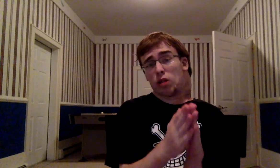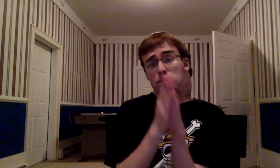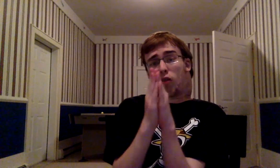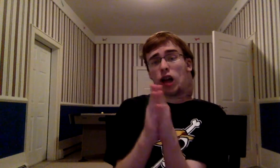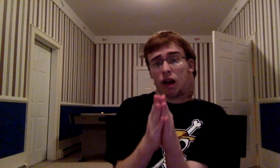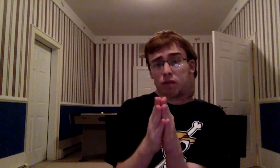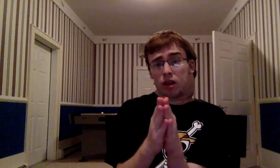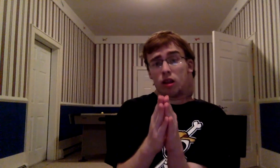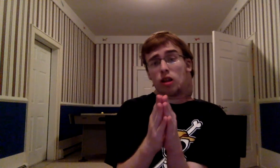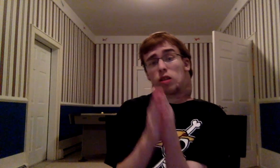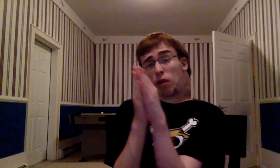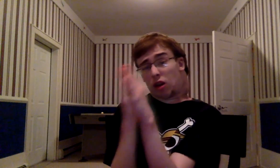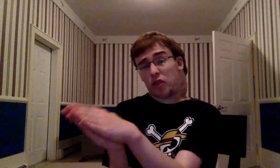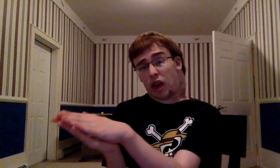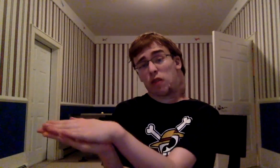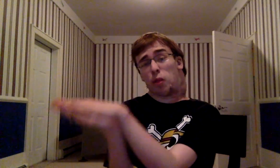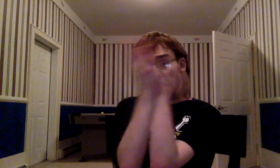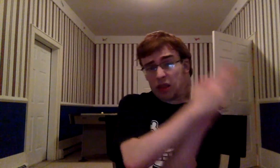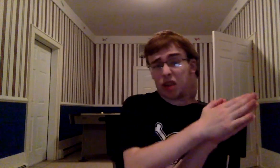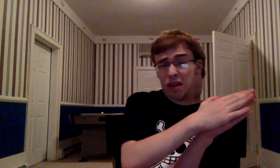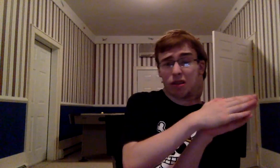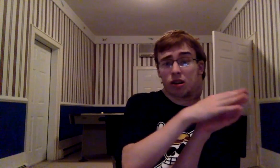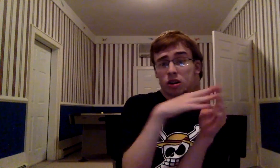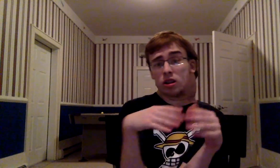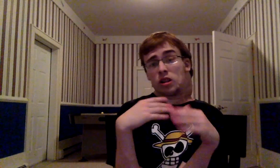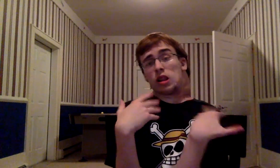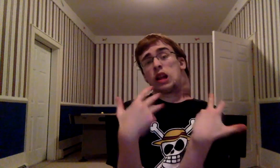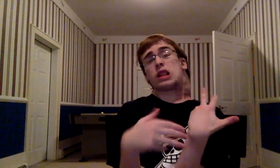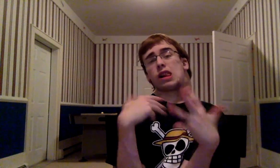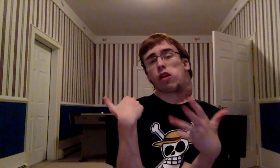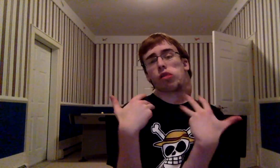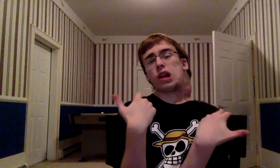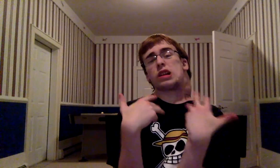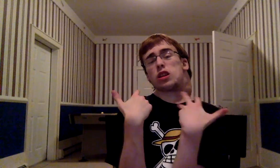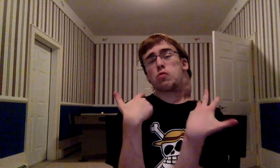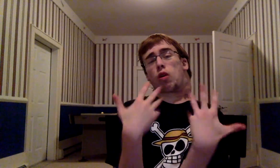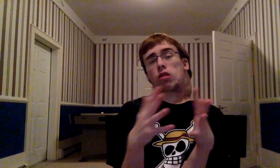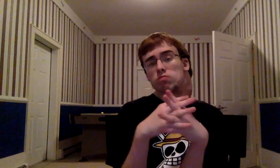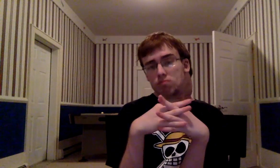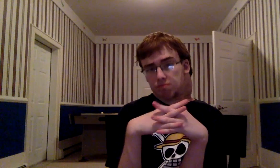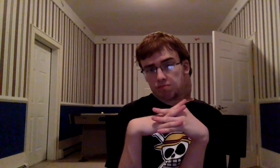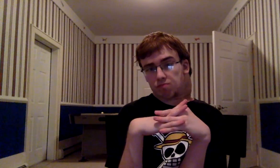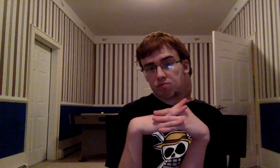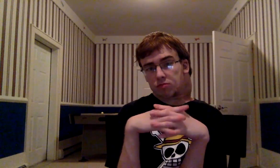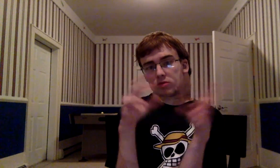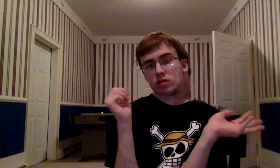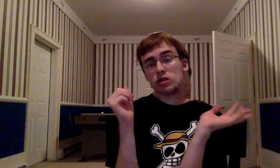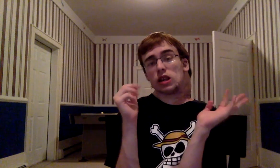building up to the cliffhanger from the last chapter? And it, that doesn't work That